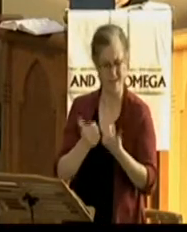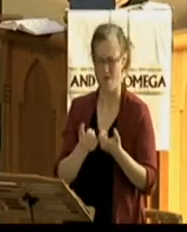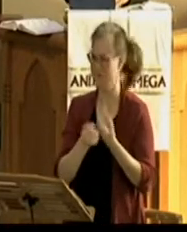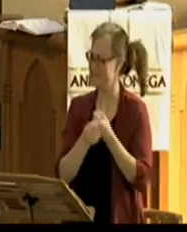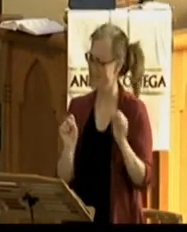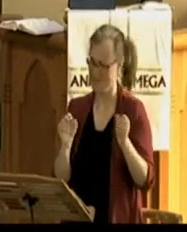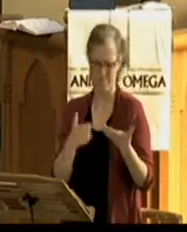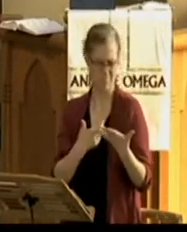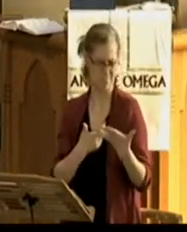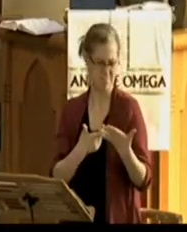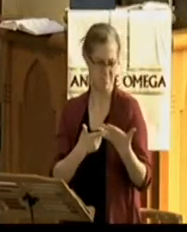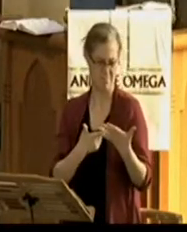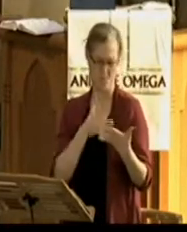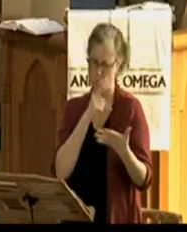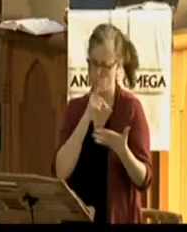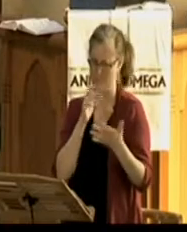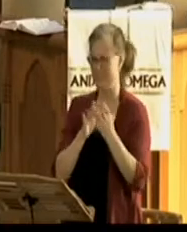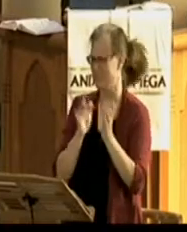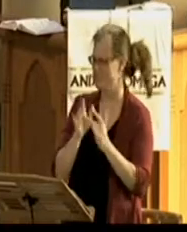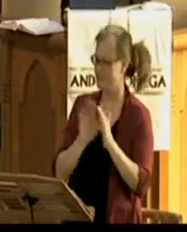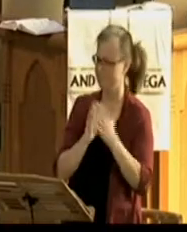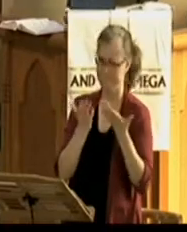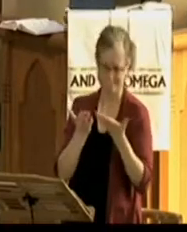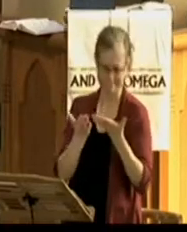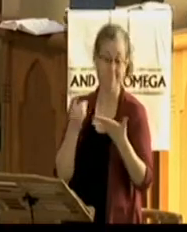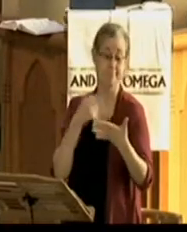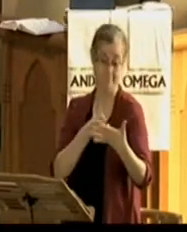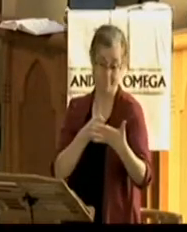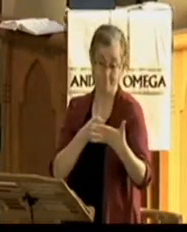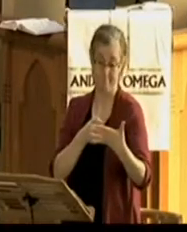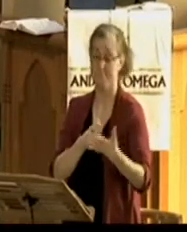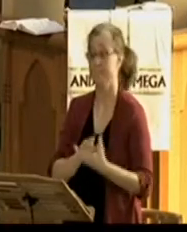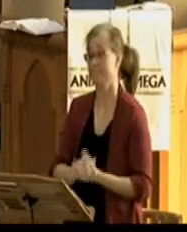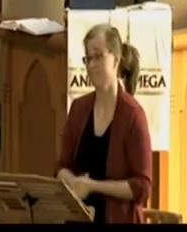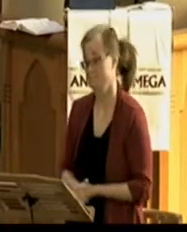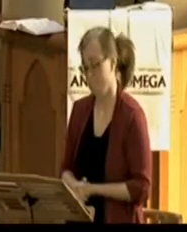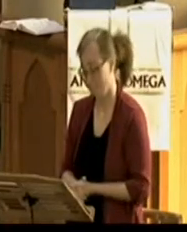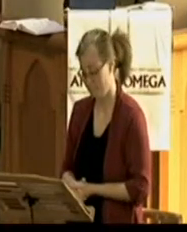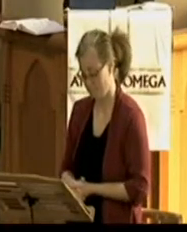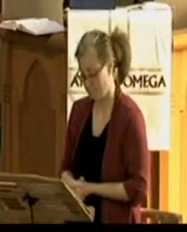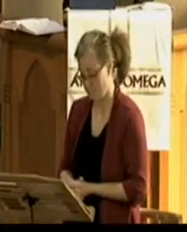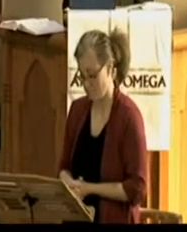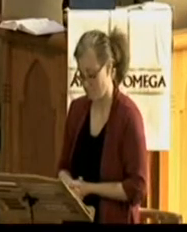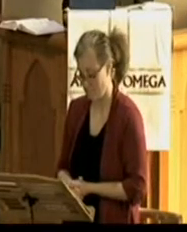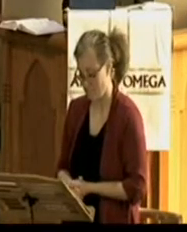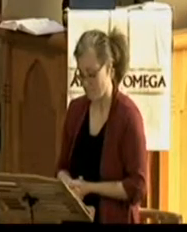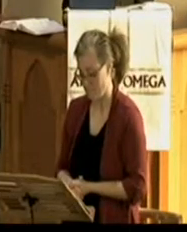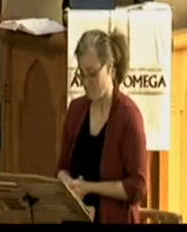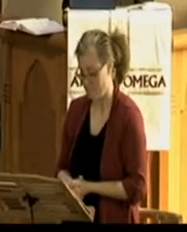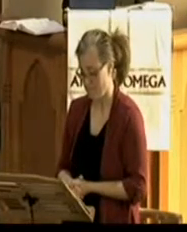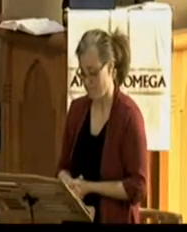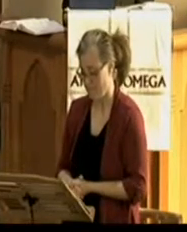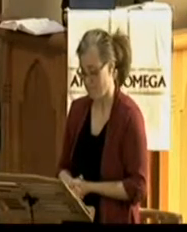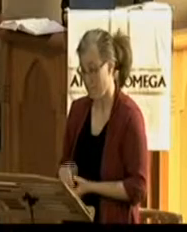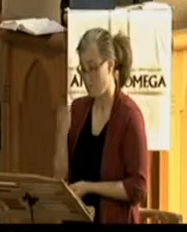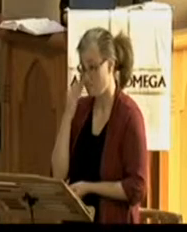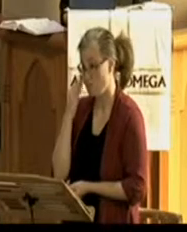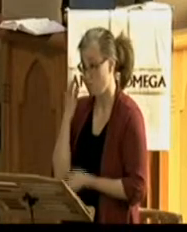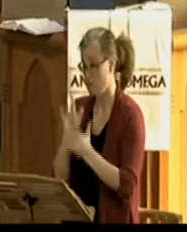And Jesus coming to the ten disciples and then to Thomas is actually what cured their doubt. It's God